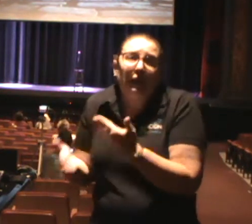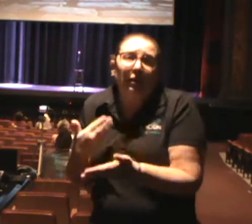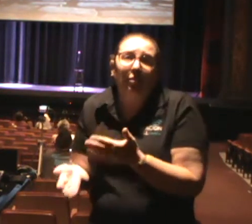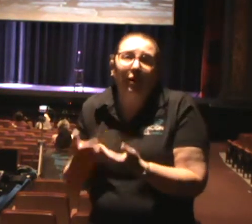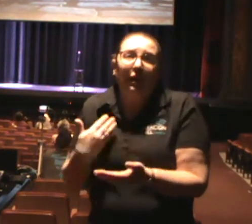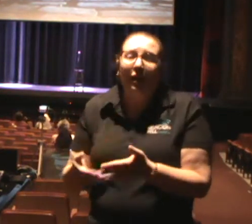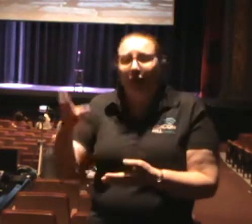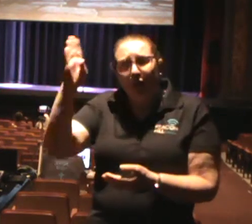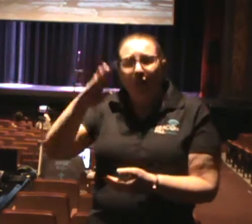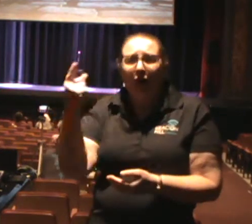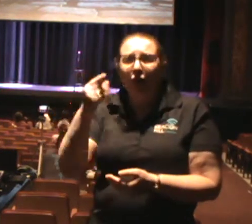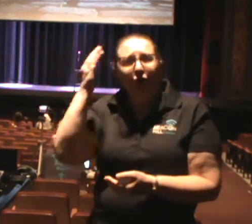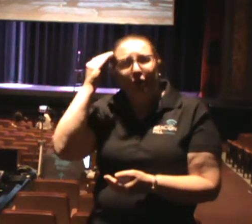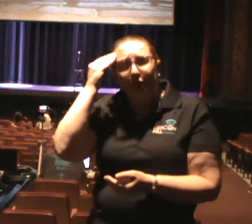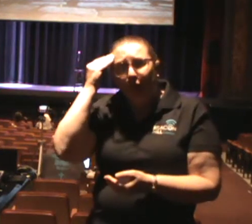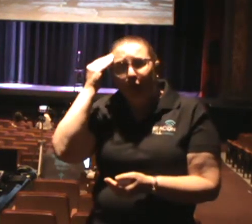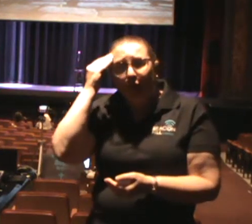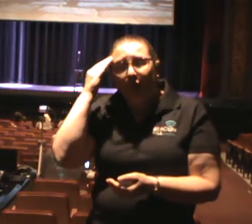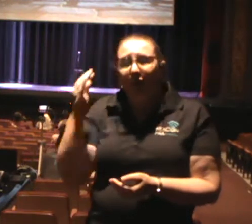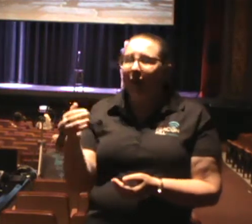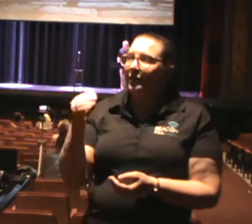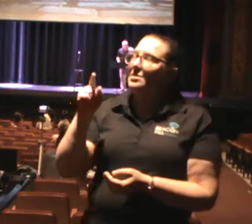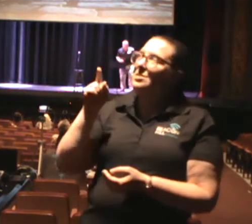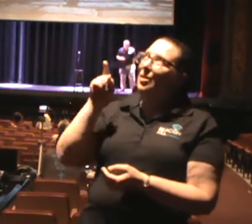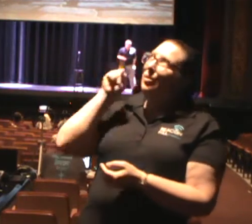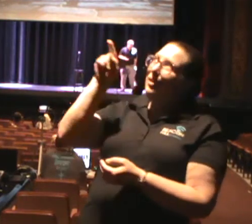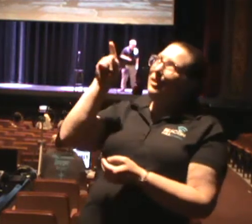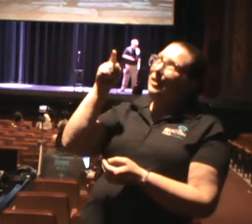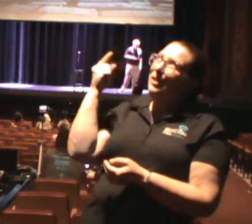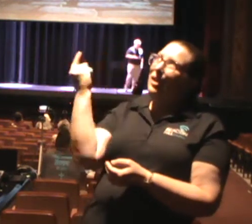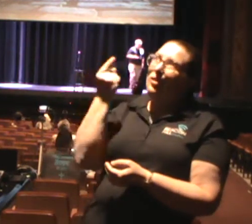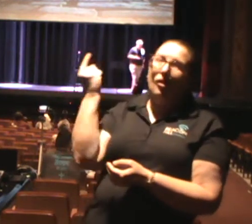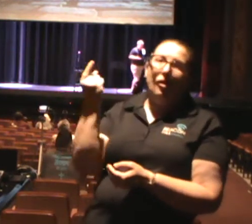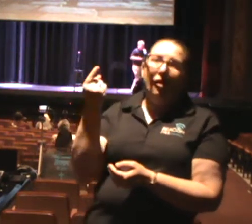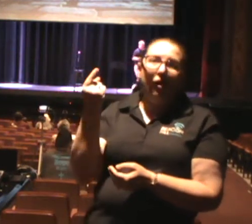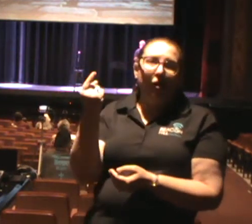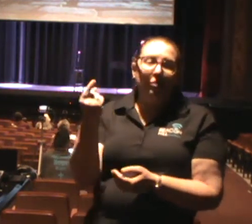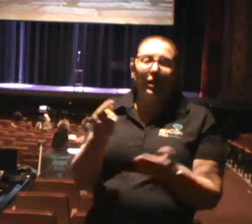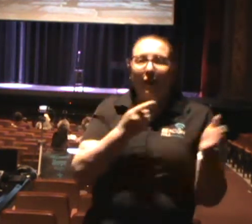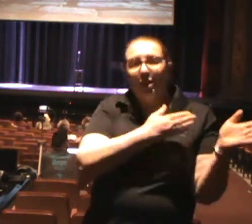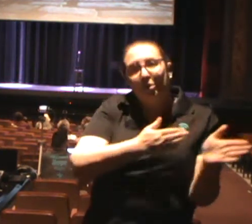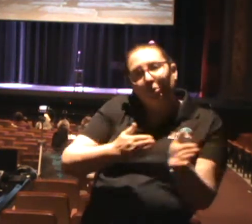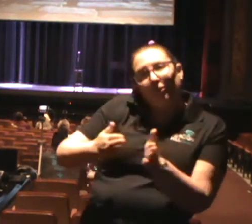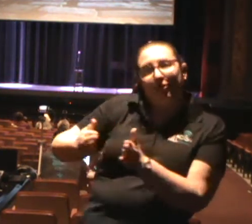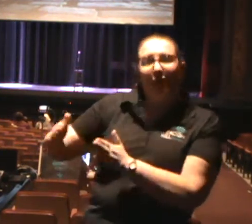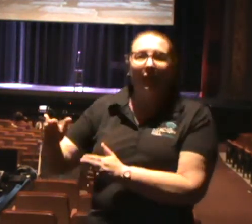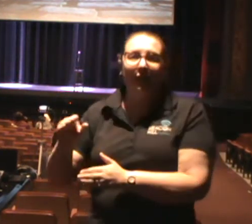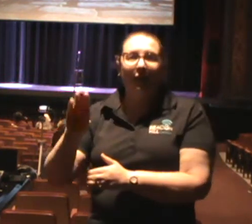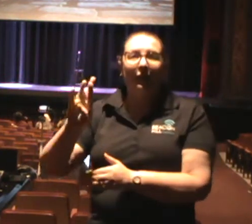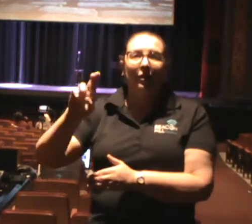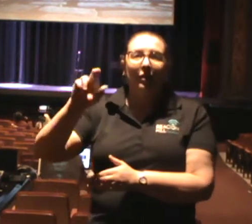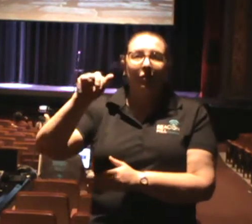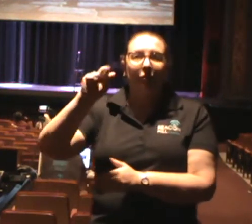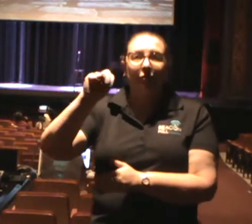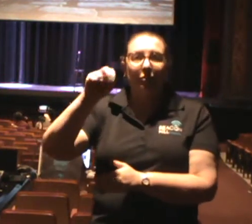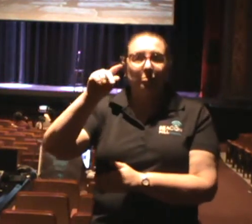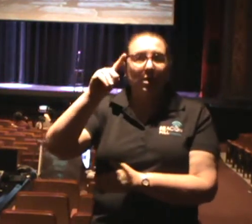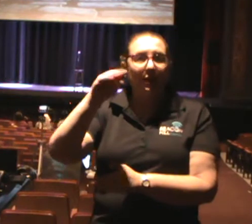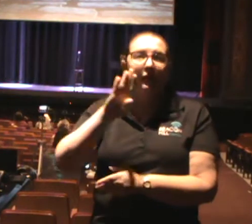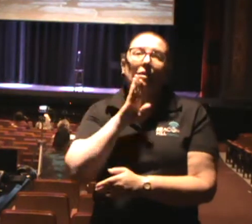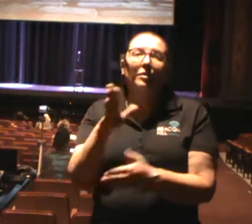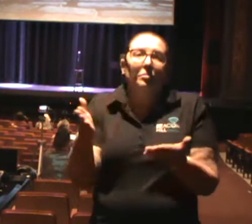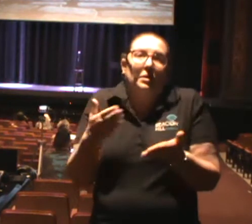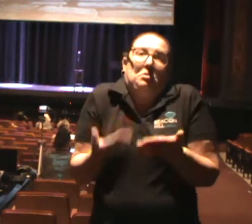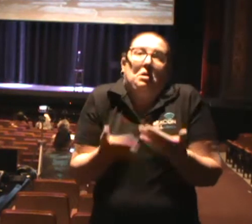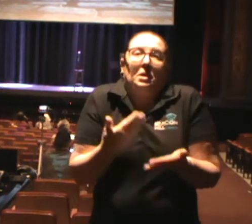Brand to be here today. Isn't that awesome? And so, you know, COVID has, COVID-19 has wreaked havoc on this